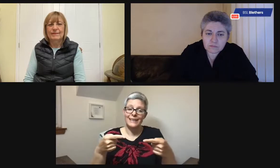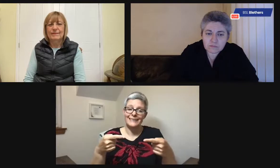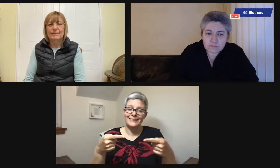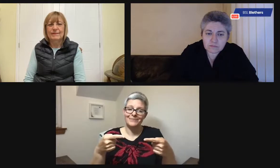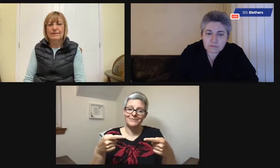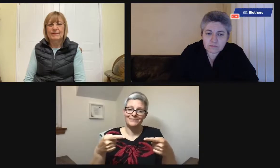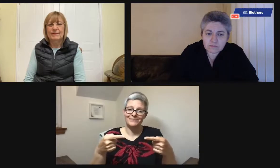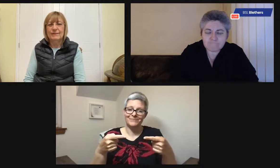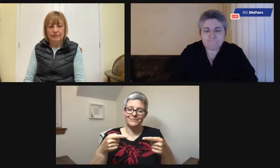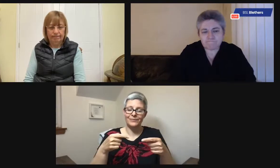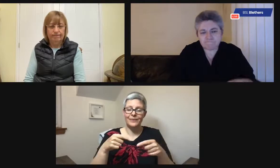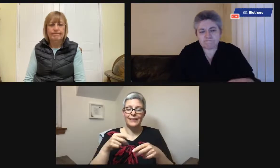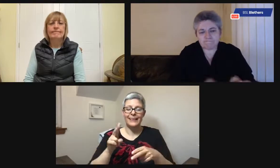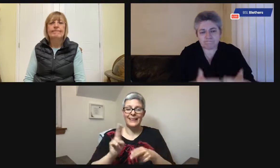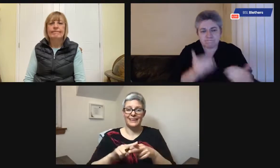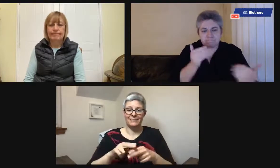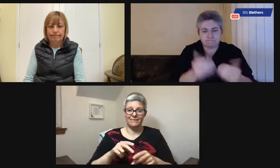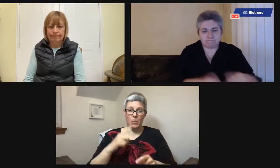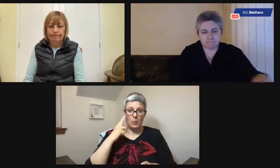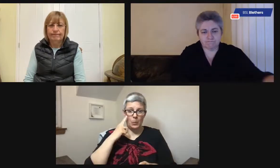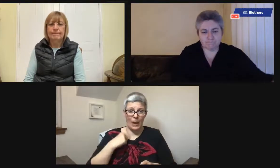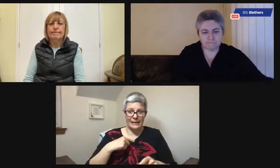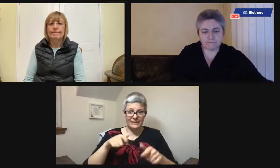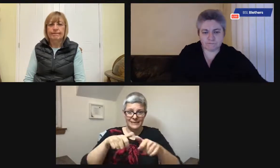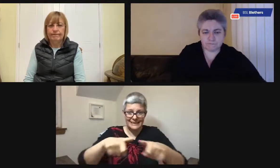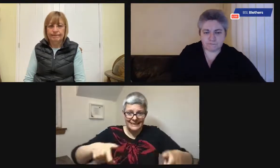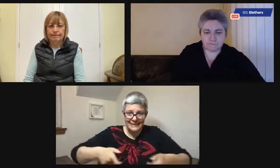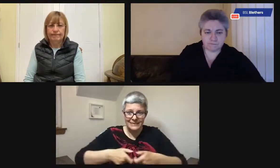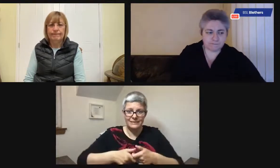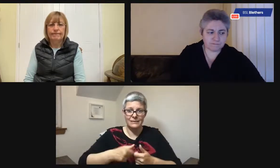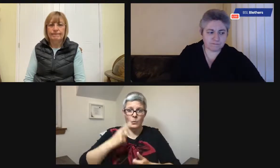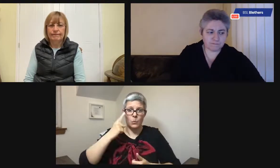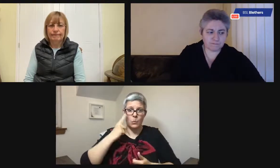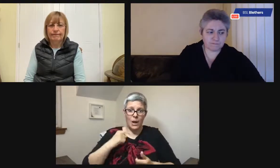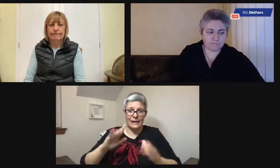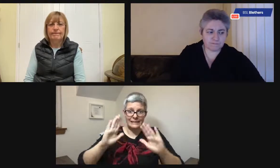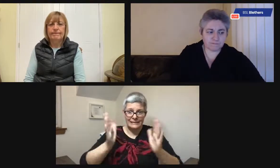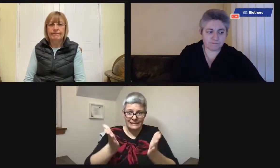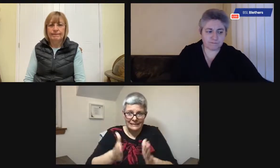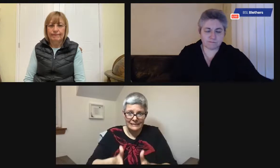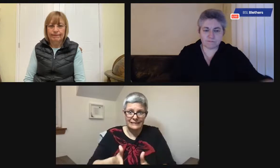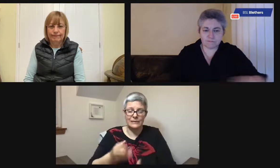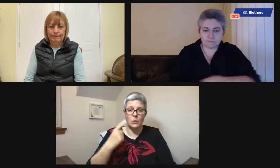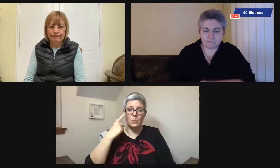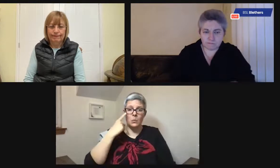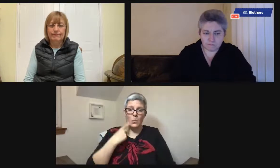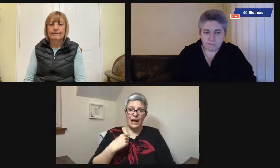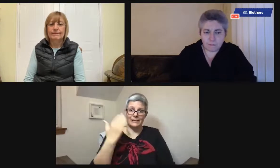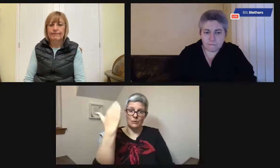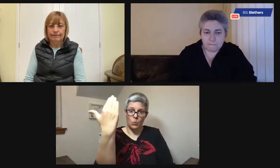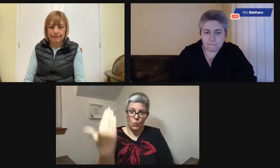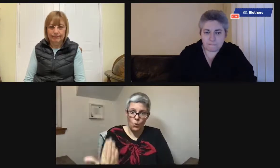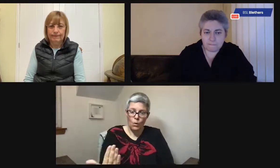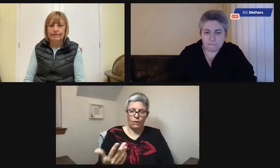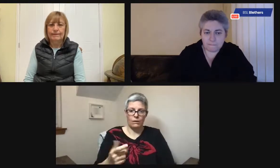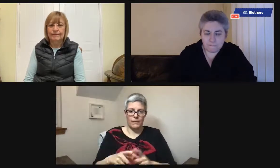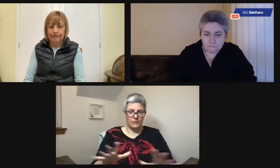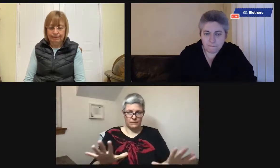was saying earlier about the contrast of colours. If you've got a white seat on a white toilet bowl